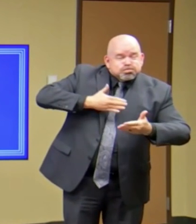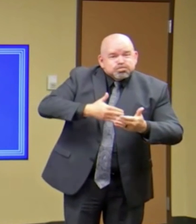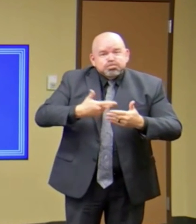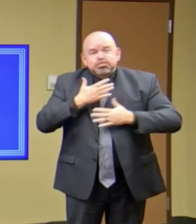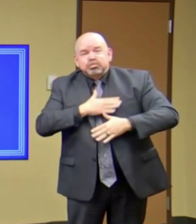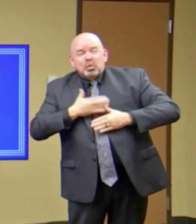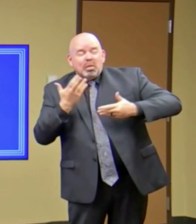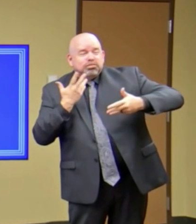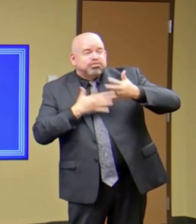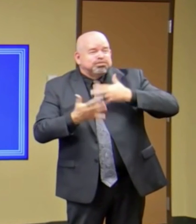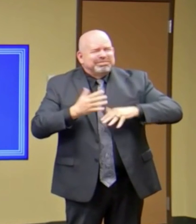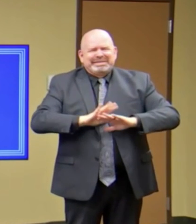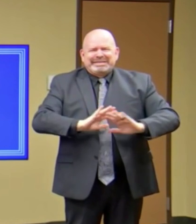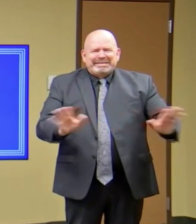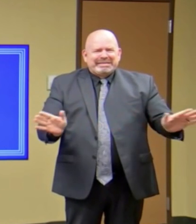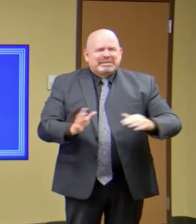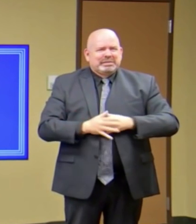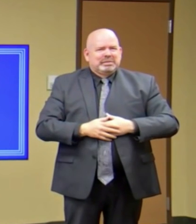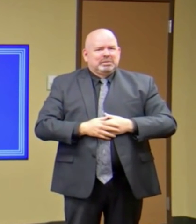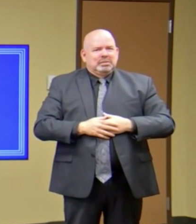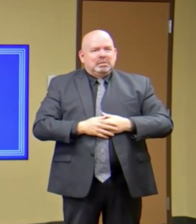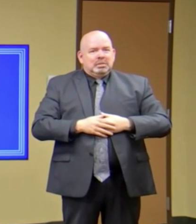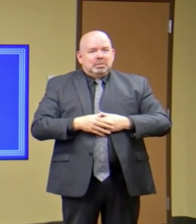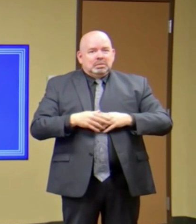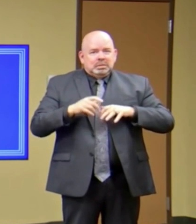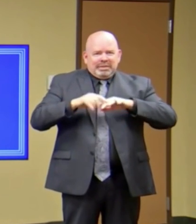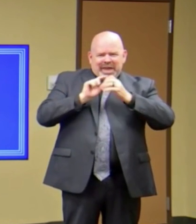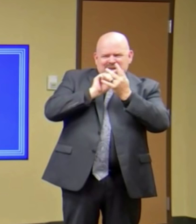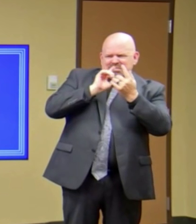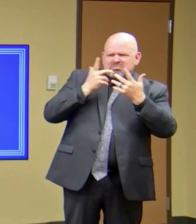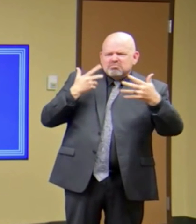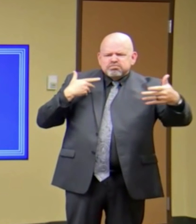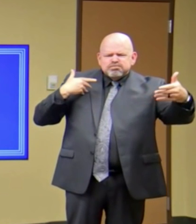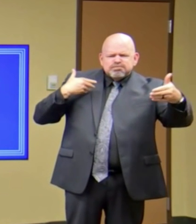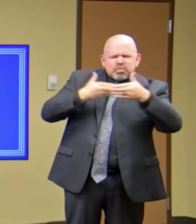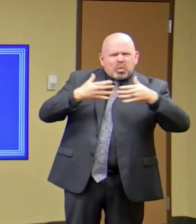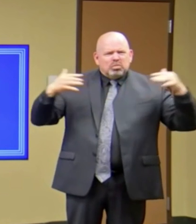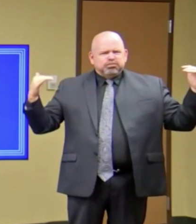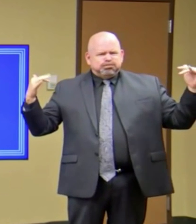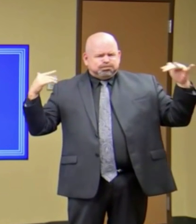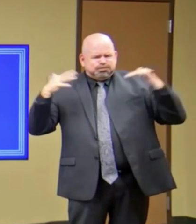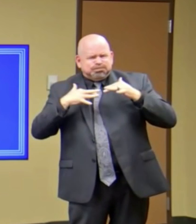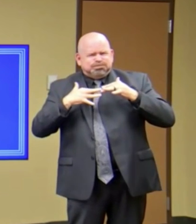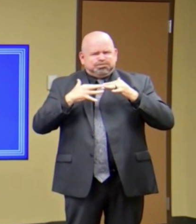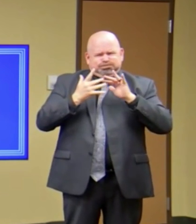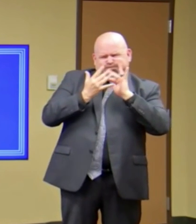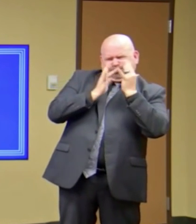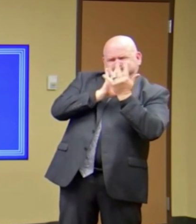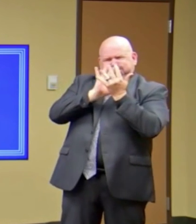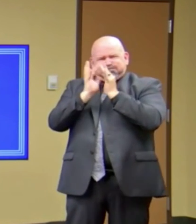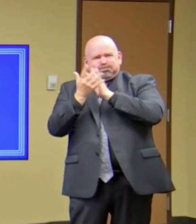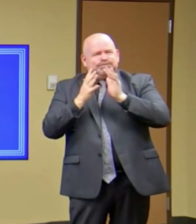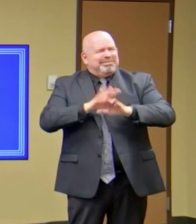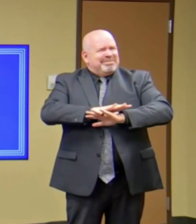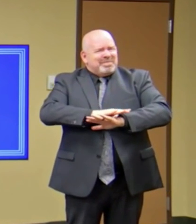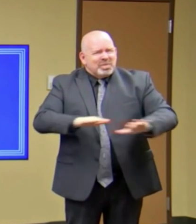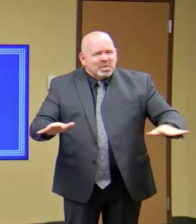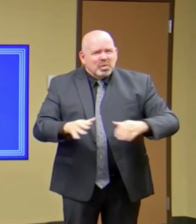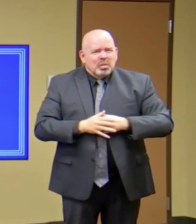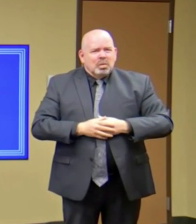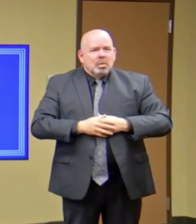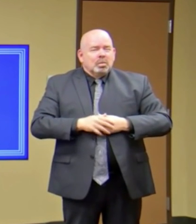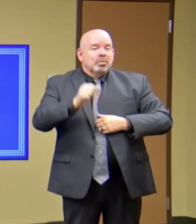other congregate setting, that's to be avoided. As the governor said yesterday, particularly if you're over 65,